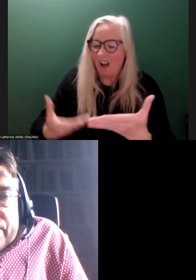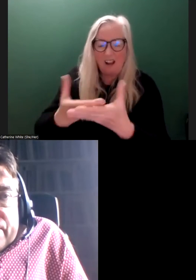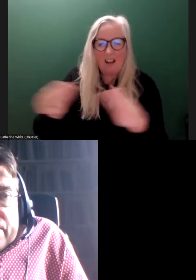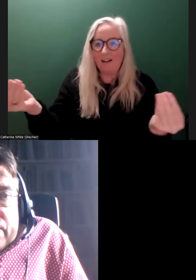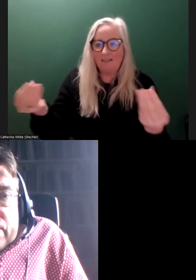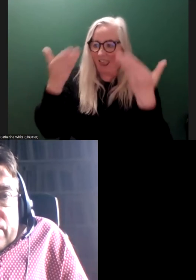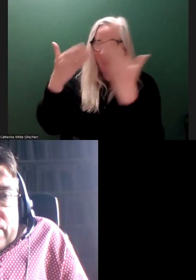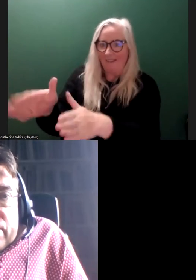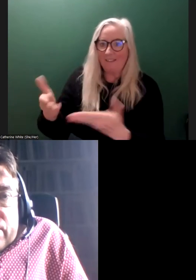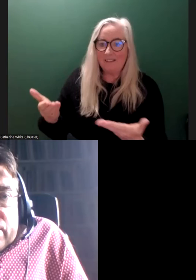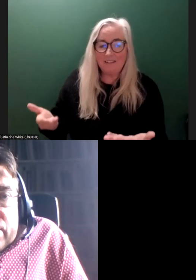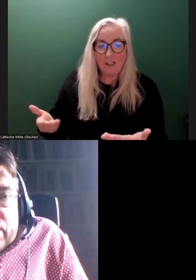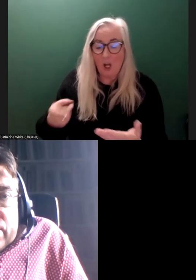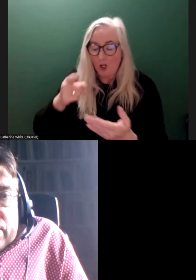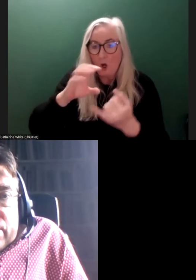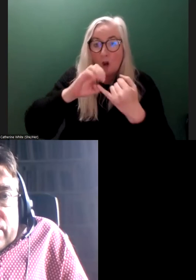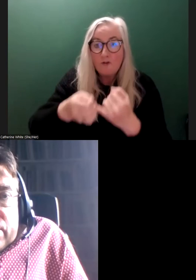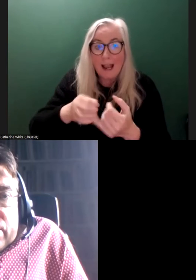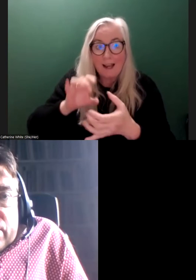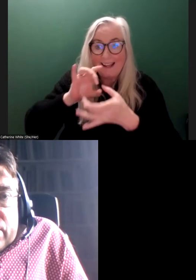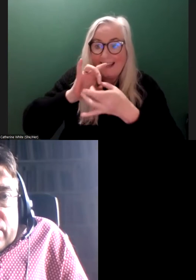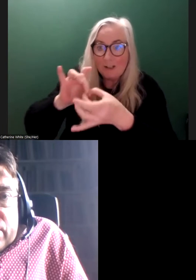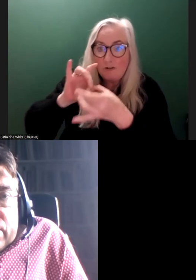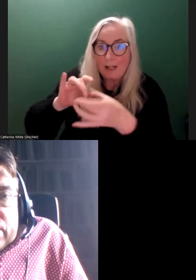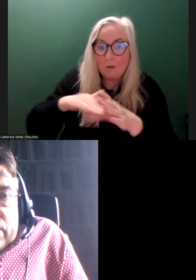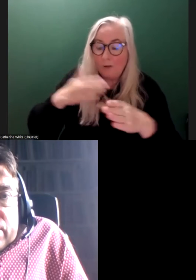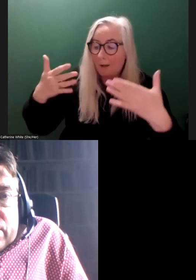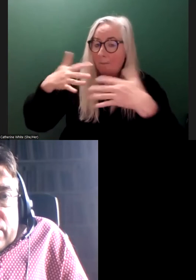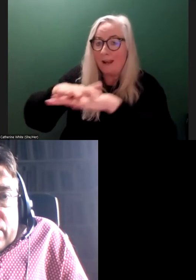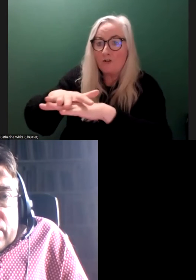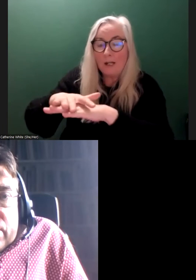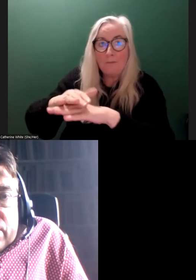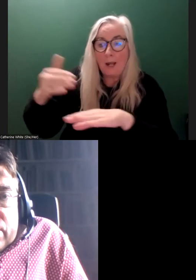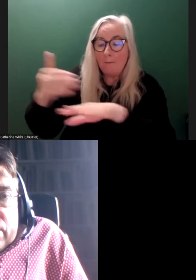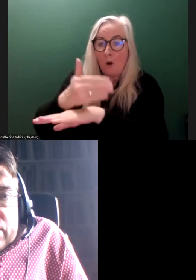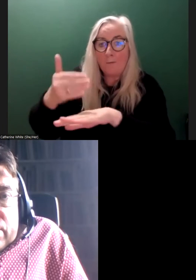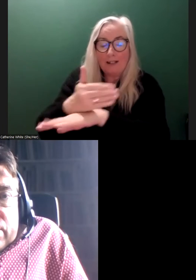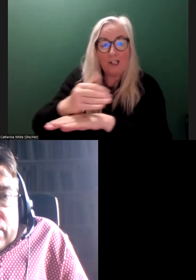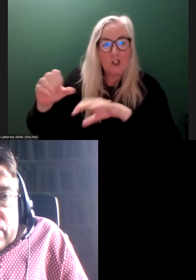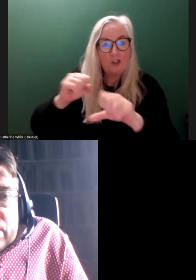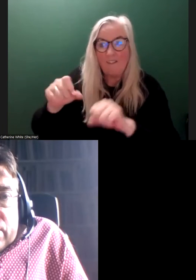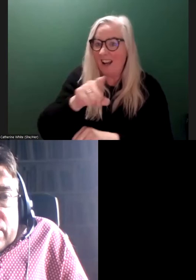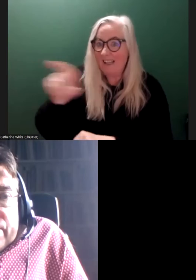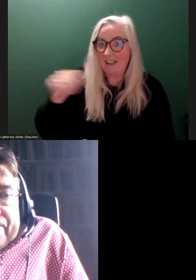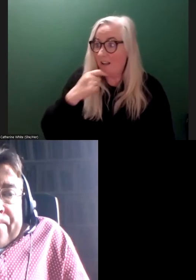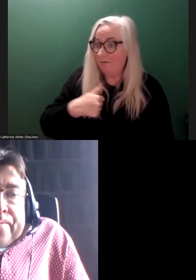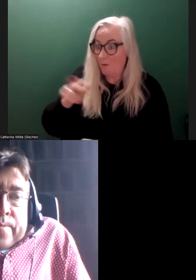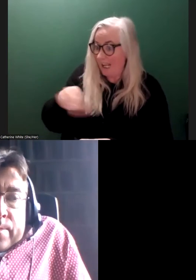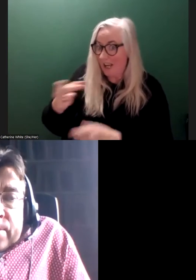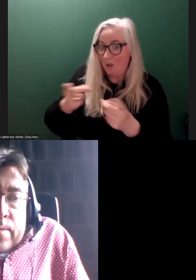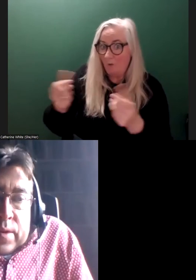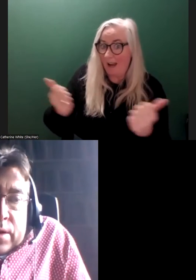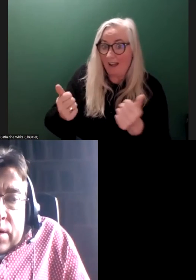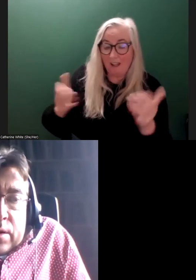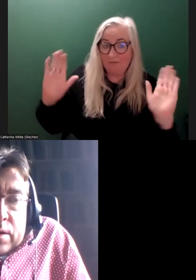left. And you try and interact with the mainstream employment services. And they're like, we can't do anything. We